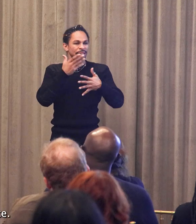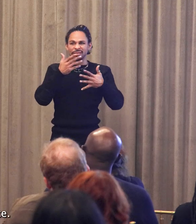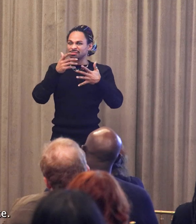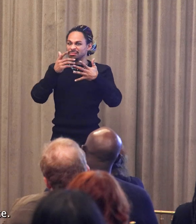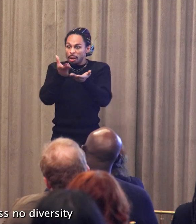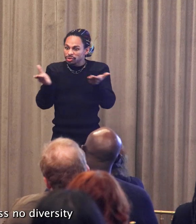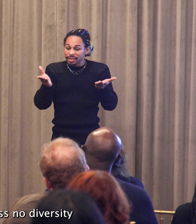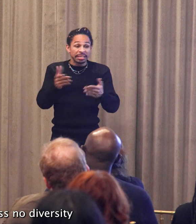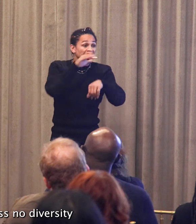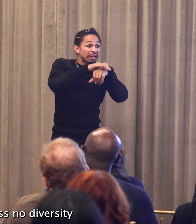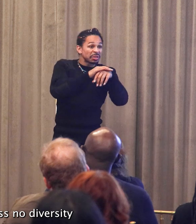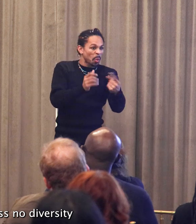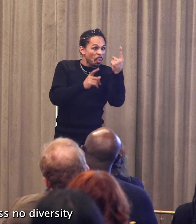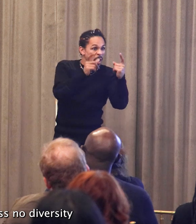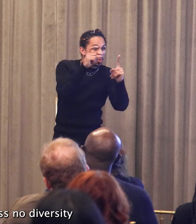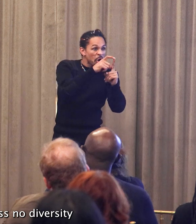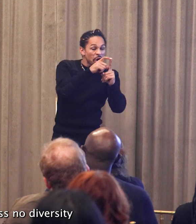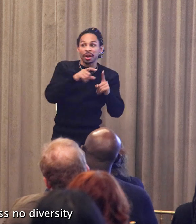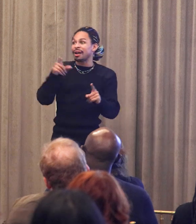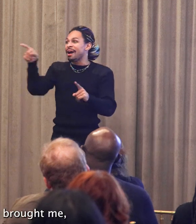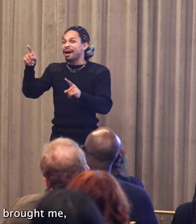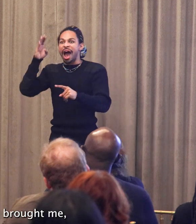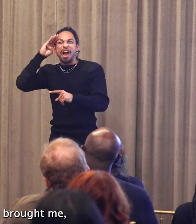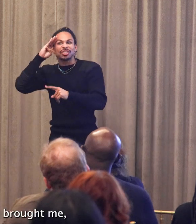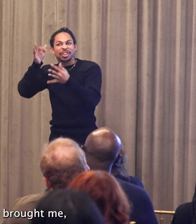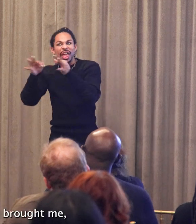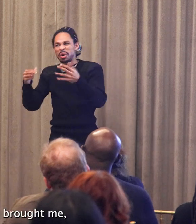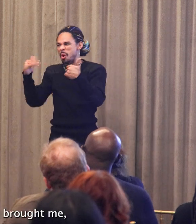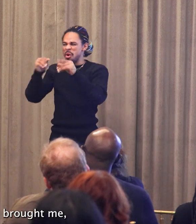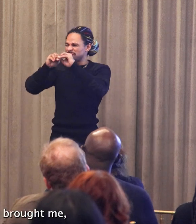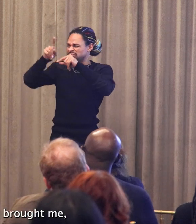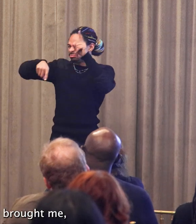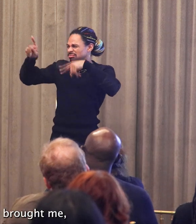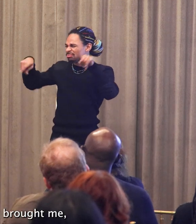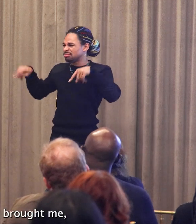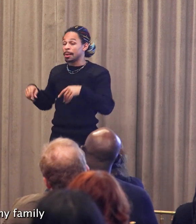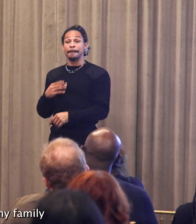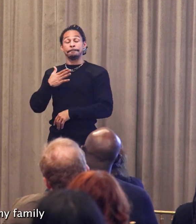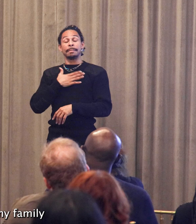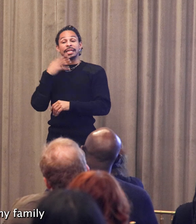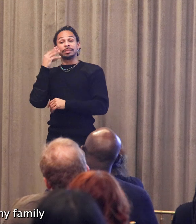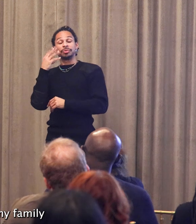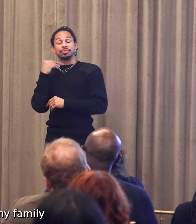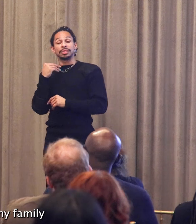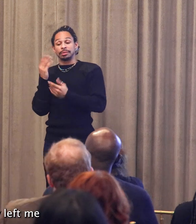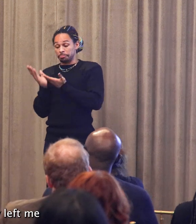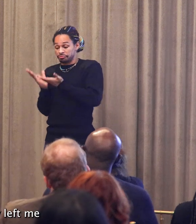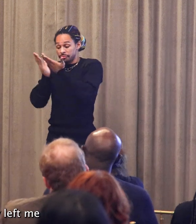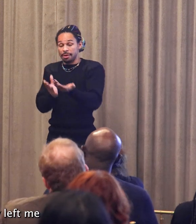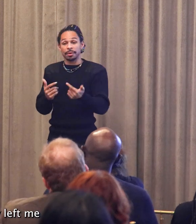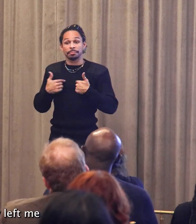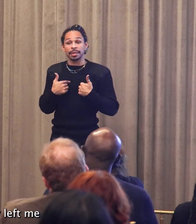Silence, where my deafness, neurodiversity, and introversion brought me, and where my family